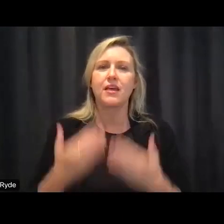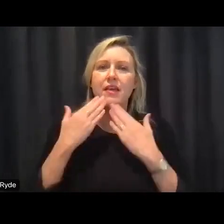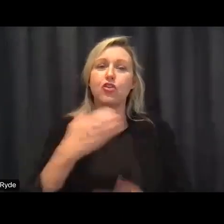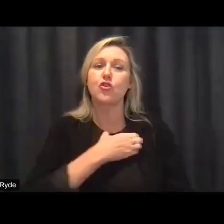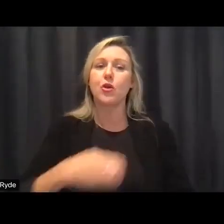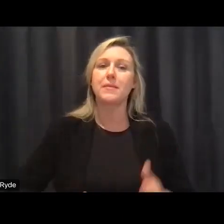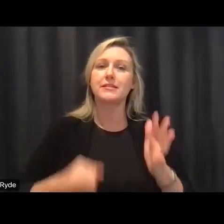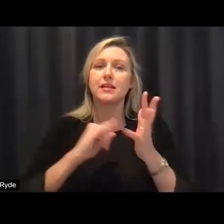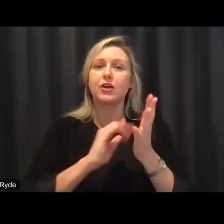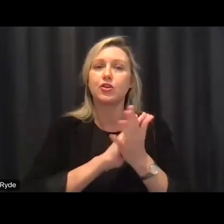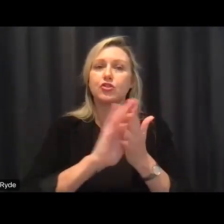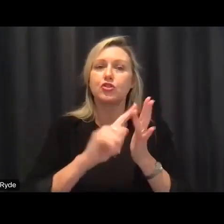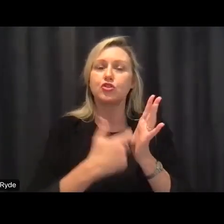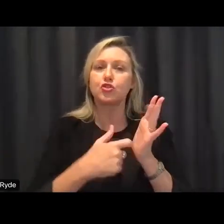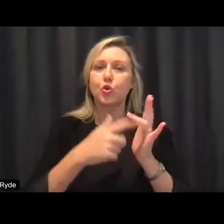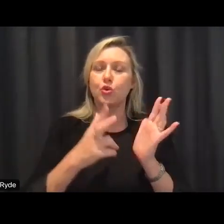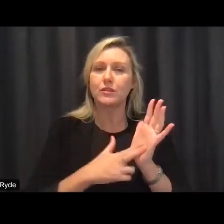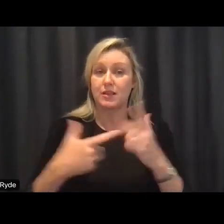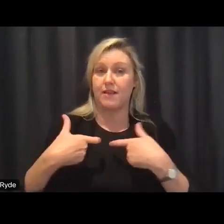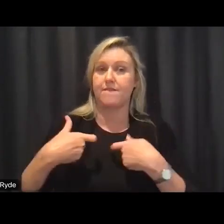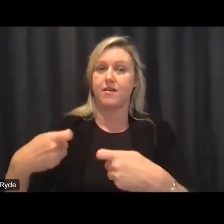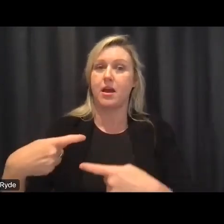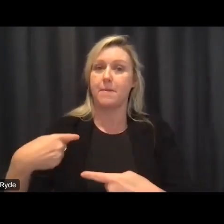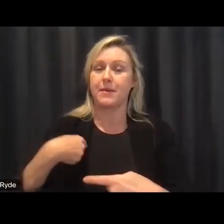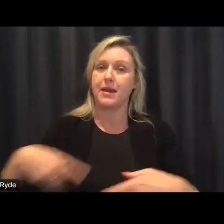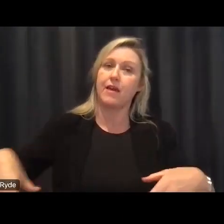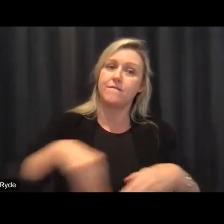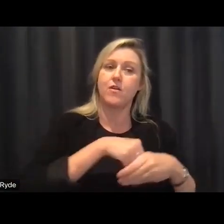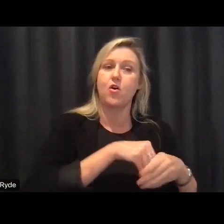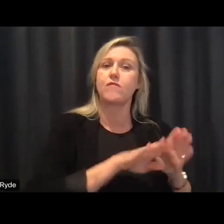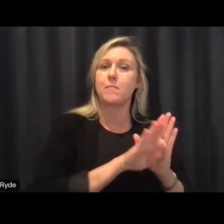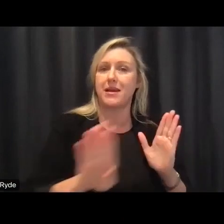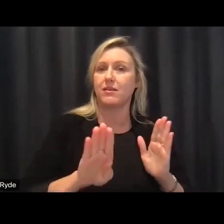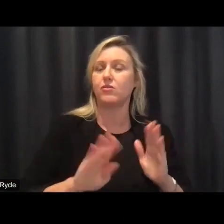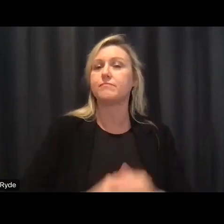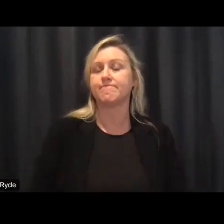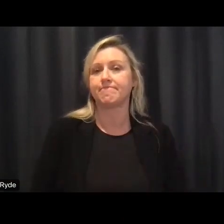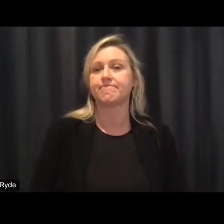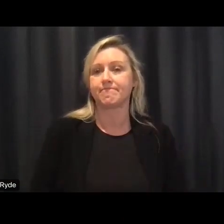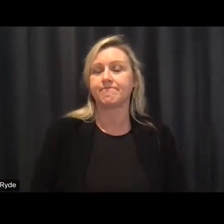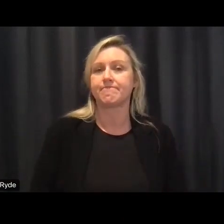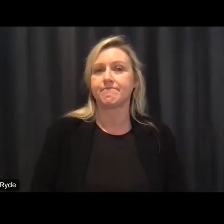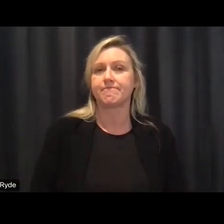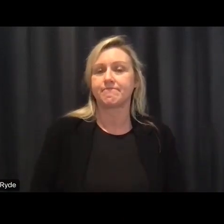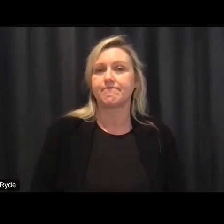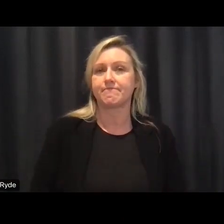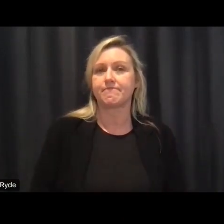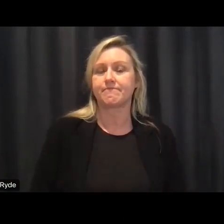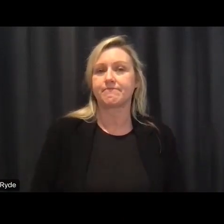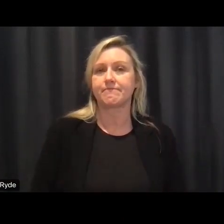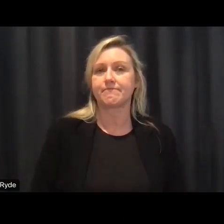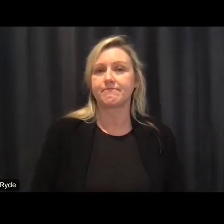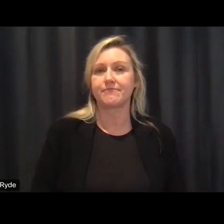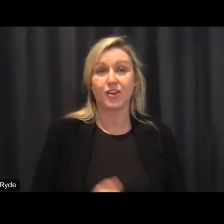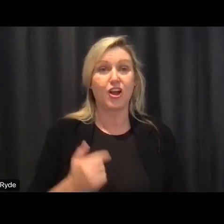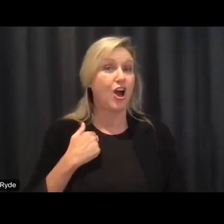asking me uh to contribute to the review panel and its work uh to say thank um how much i'm looking forward